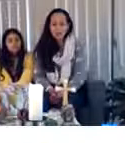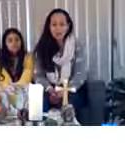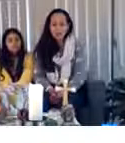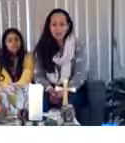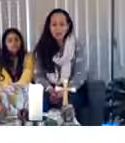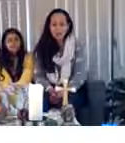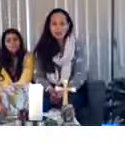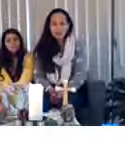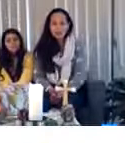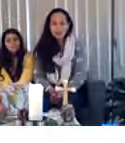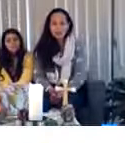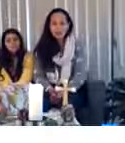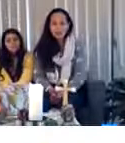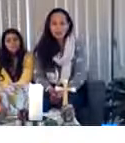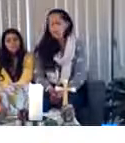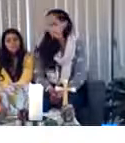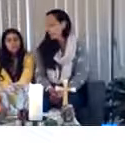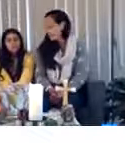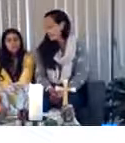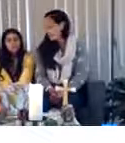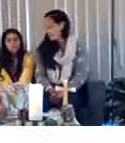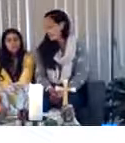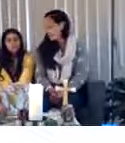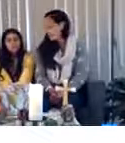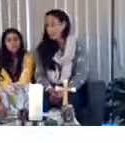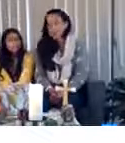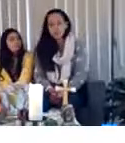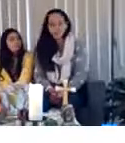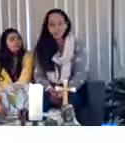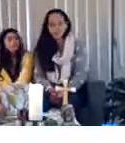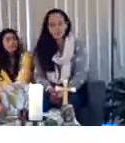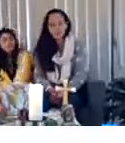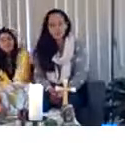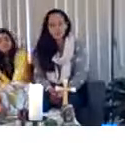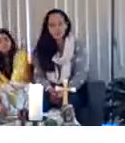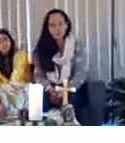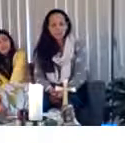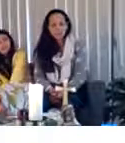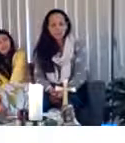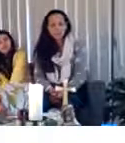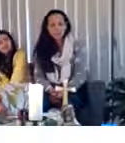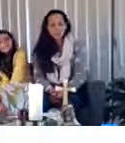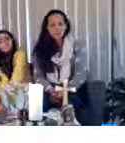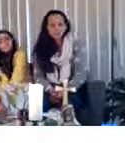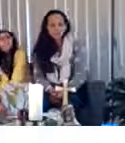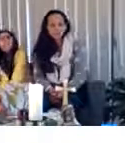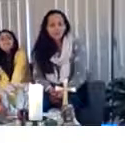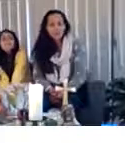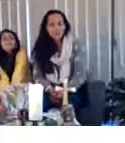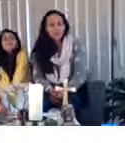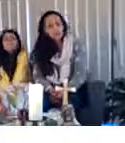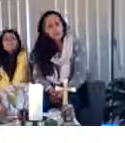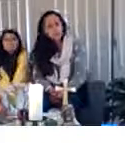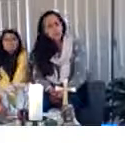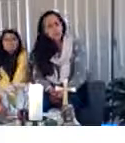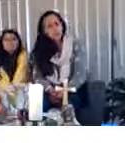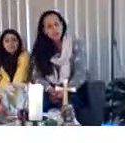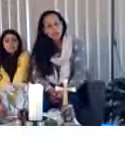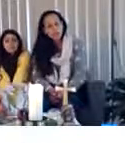This is the gospel of the Lord. Praise to you, Lord Jesus Christ. So the people had become